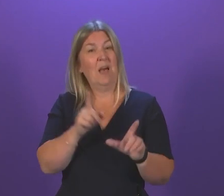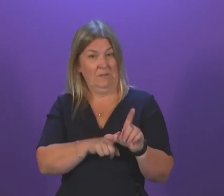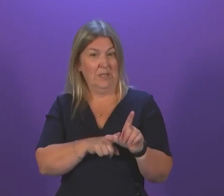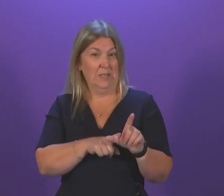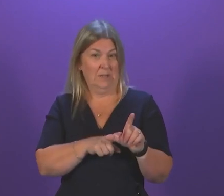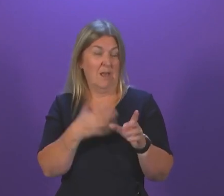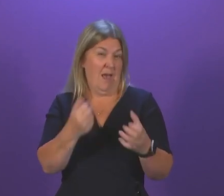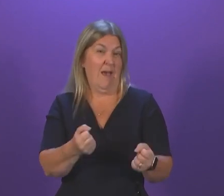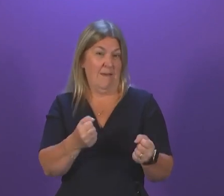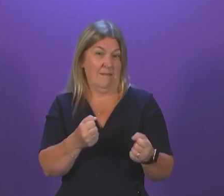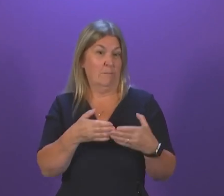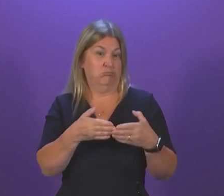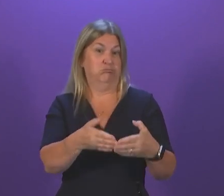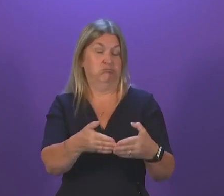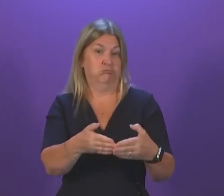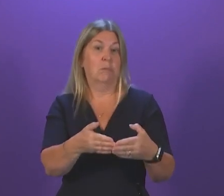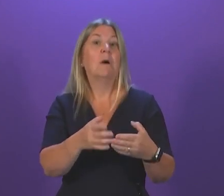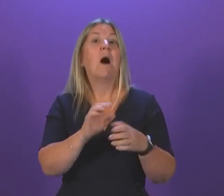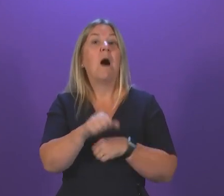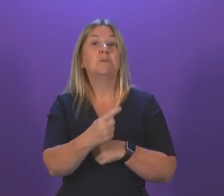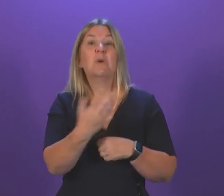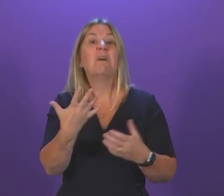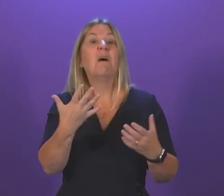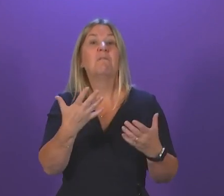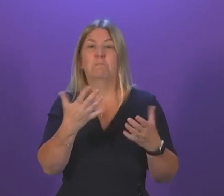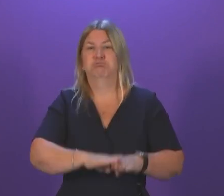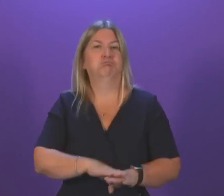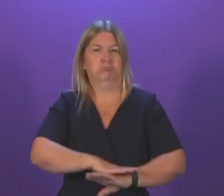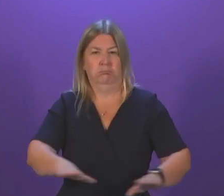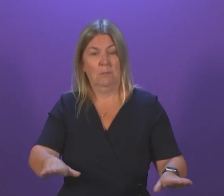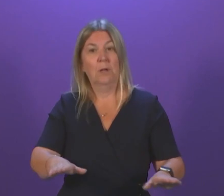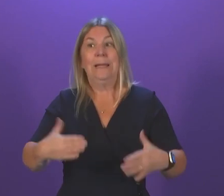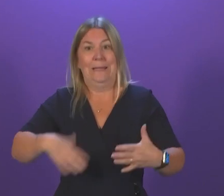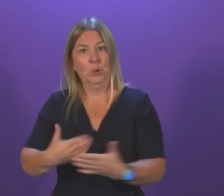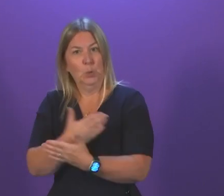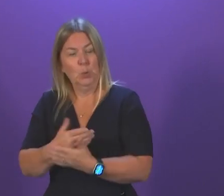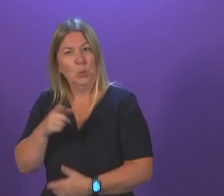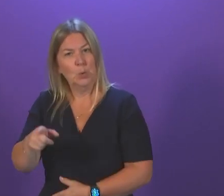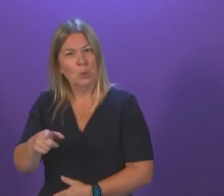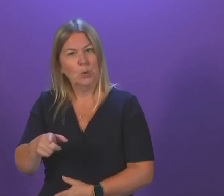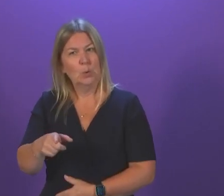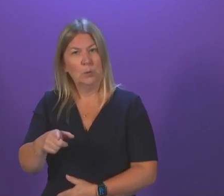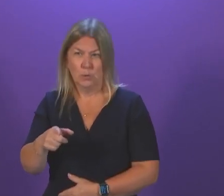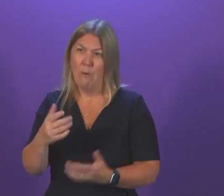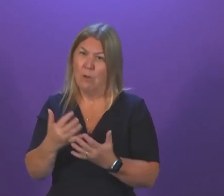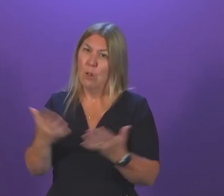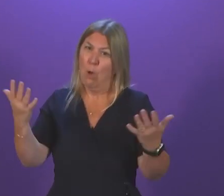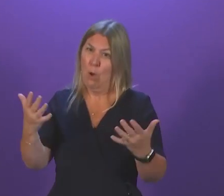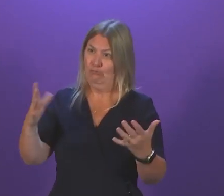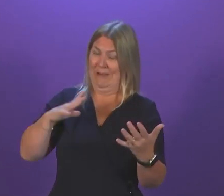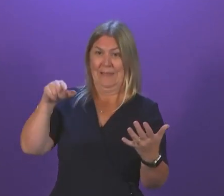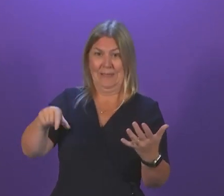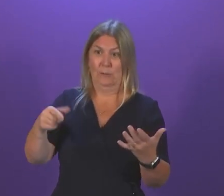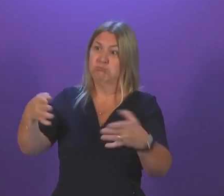Ferguson's in work, and even expand our industry here in Scotland, if only it was run properly. So can I ask the first minister